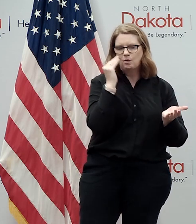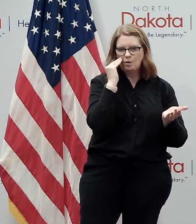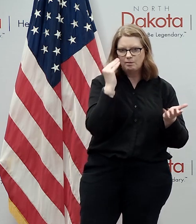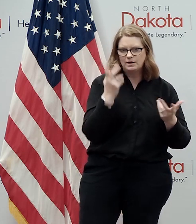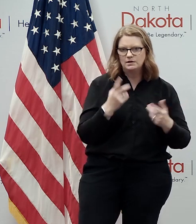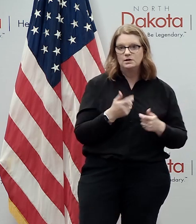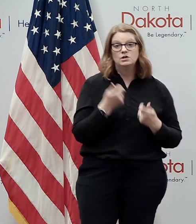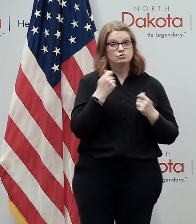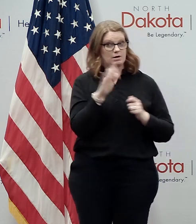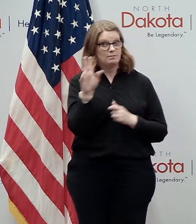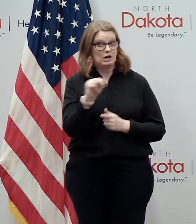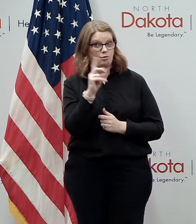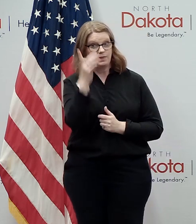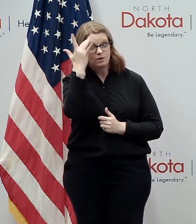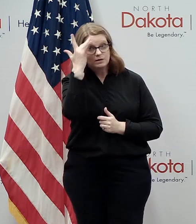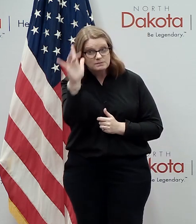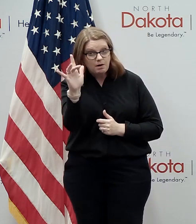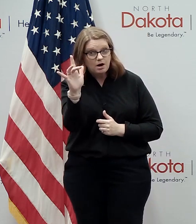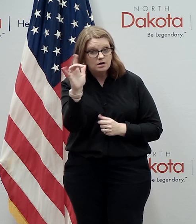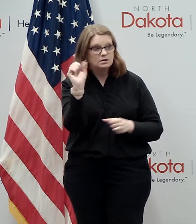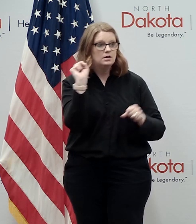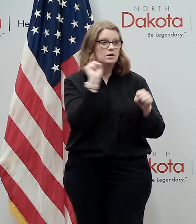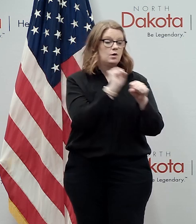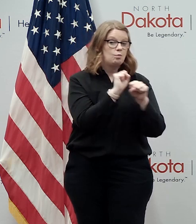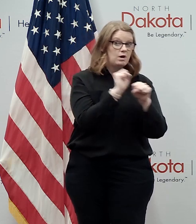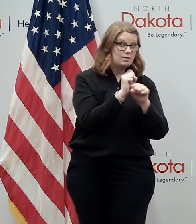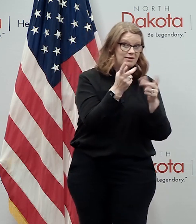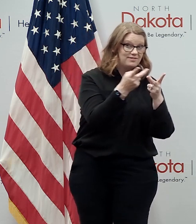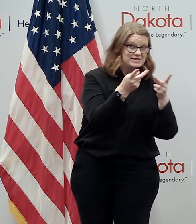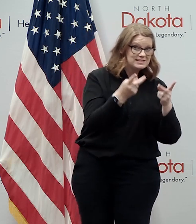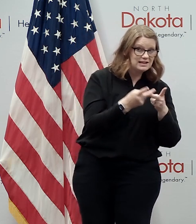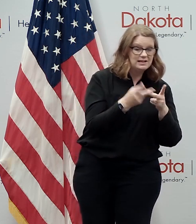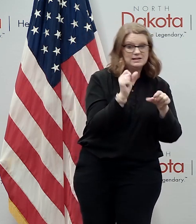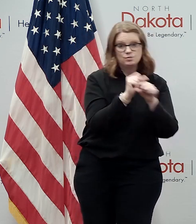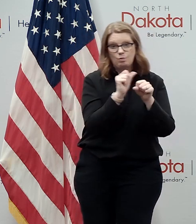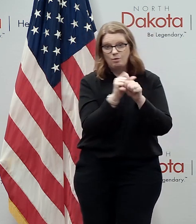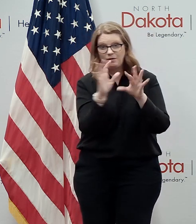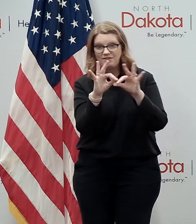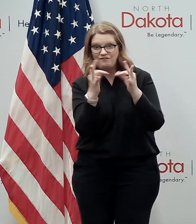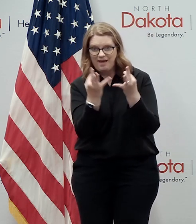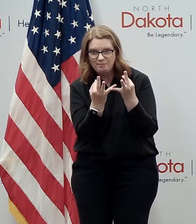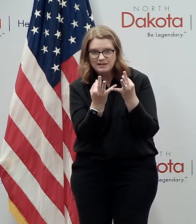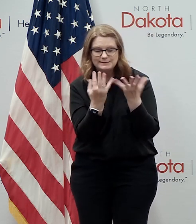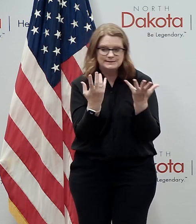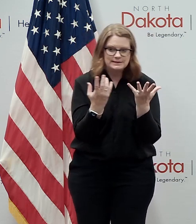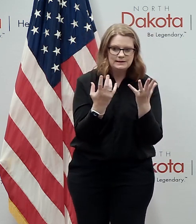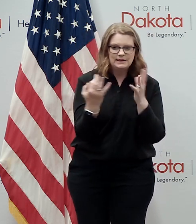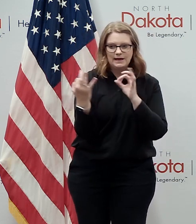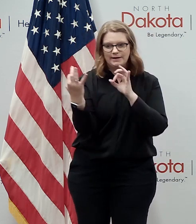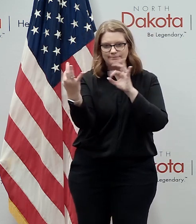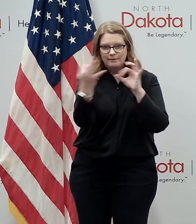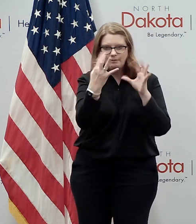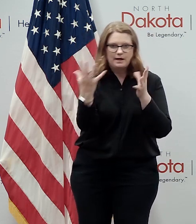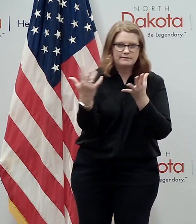North Dakota smart, we are working with the facilities, we are working with the families, and we are trying to learn as we go.